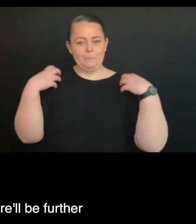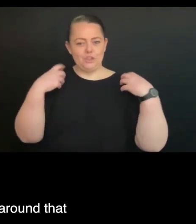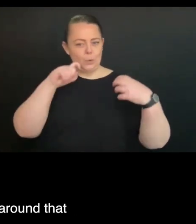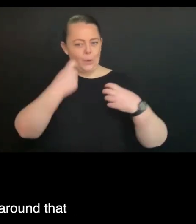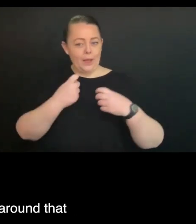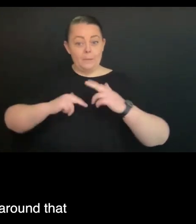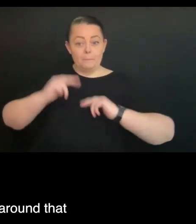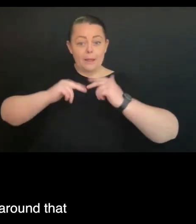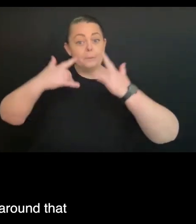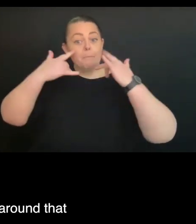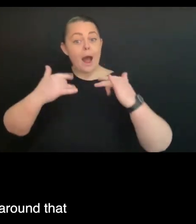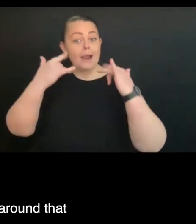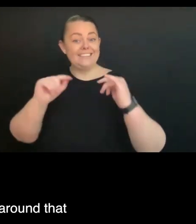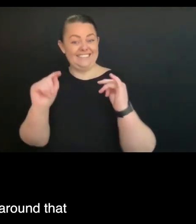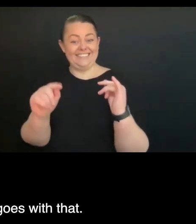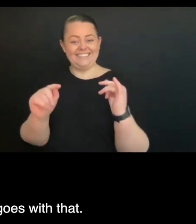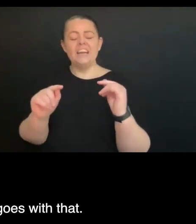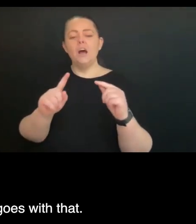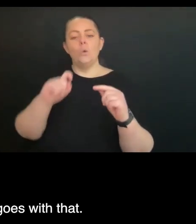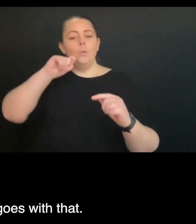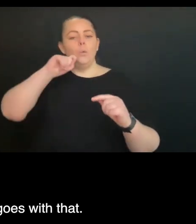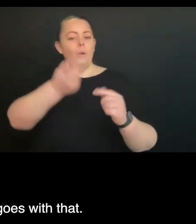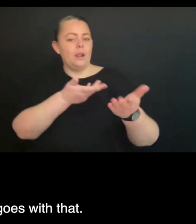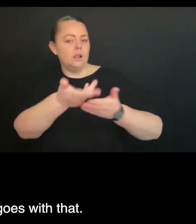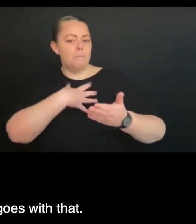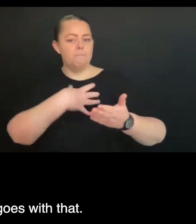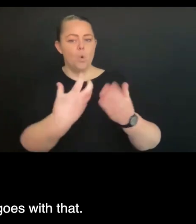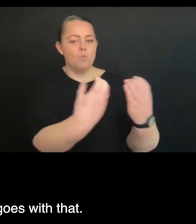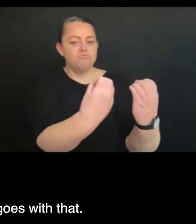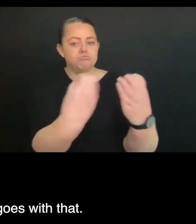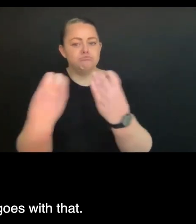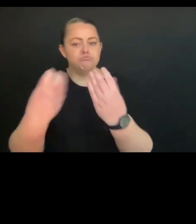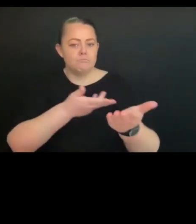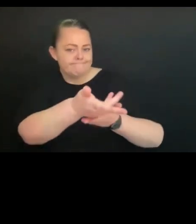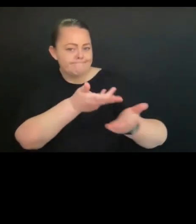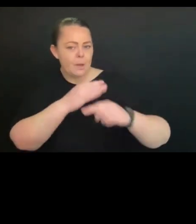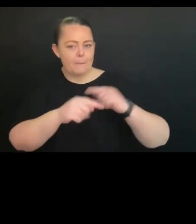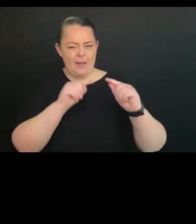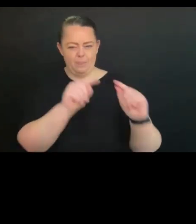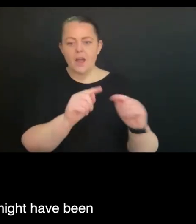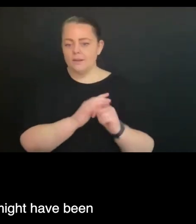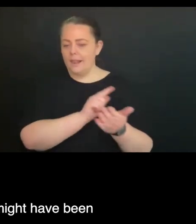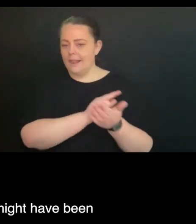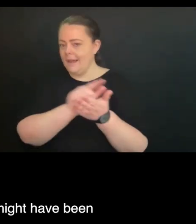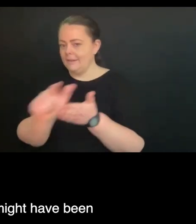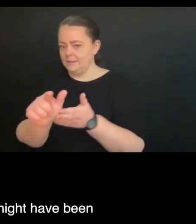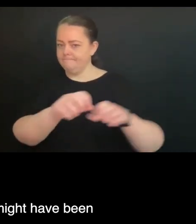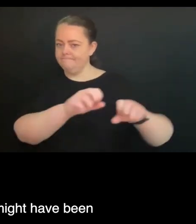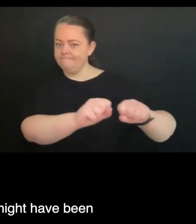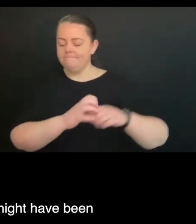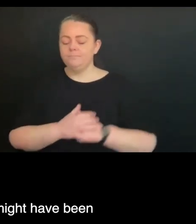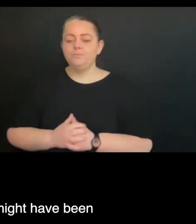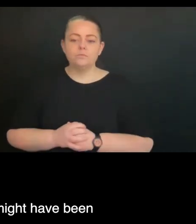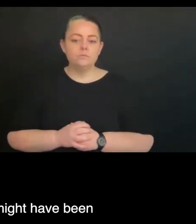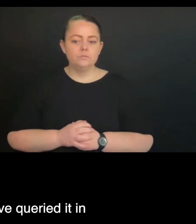there will be further opportunity for consultation around that and around the guidance that goes with that. I will just confirm